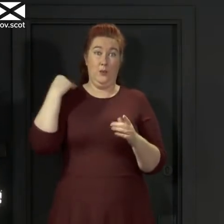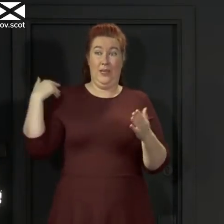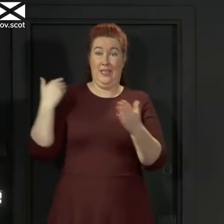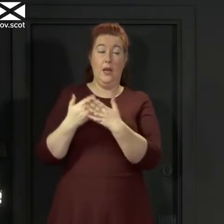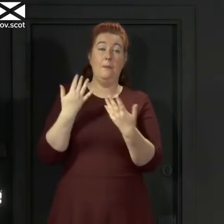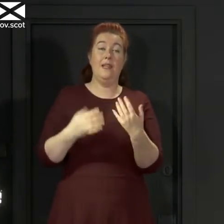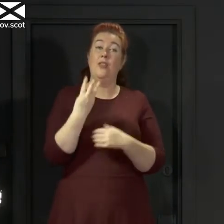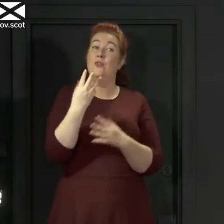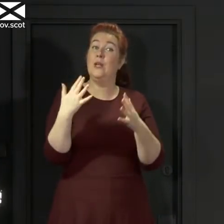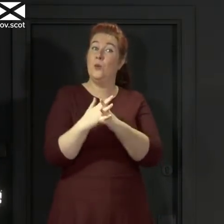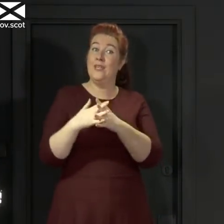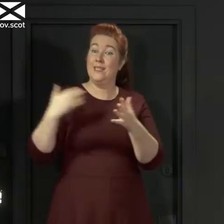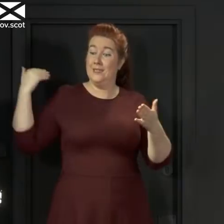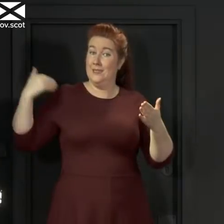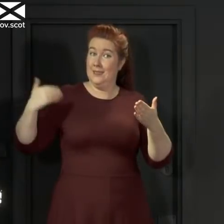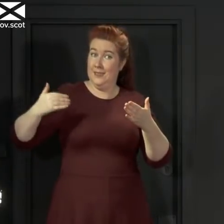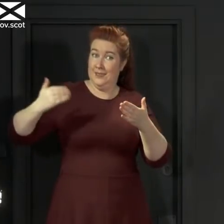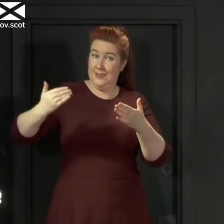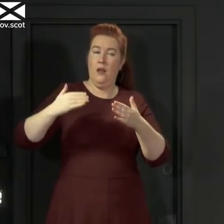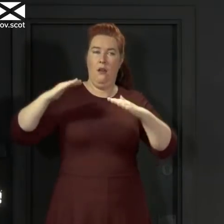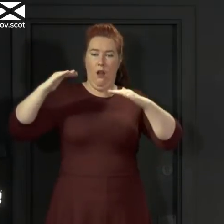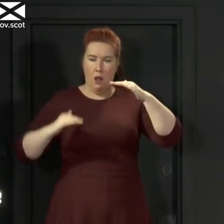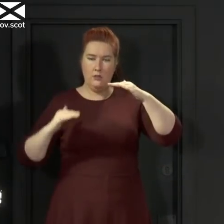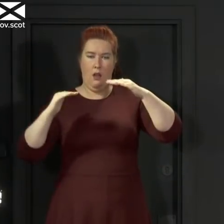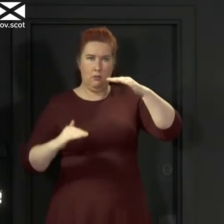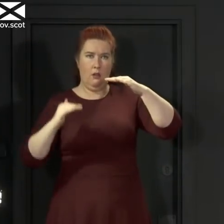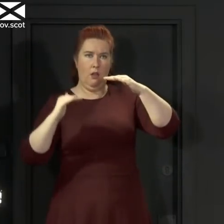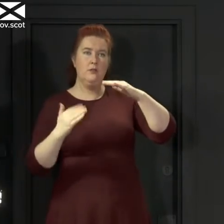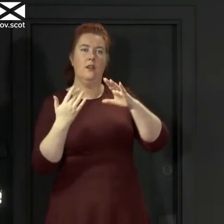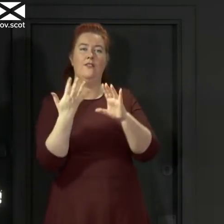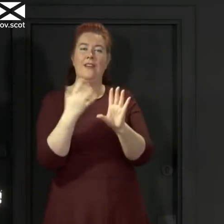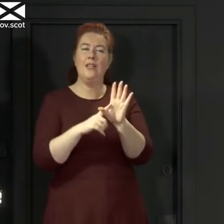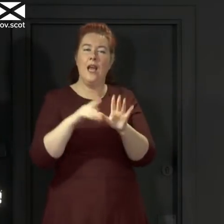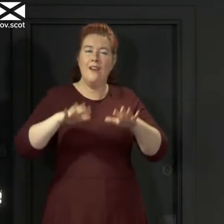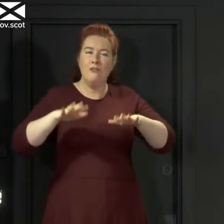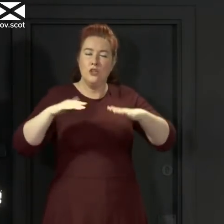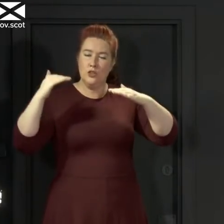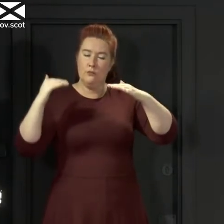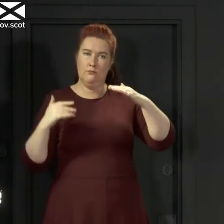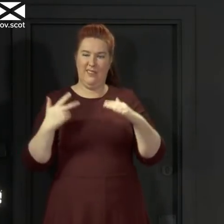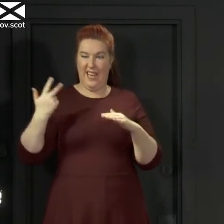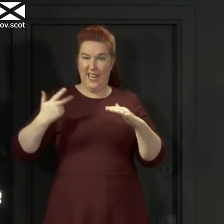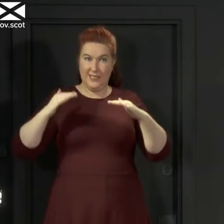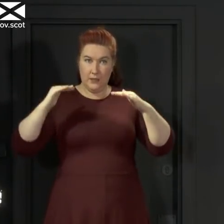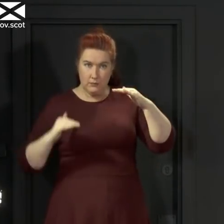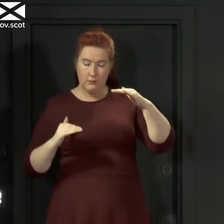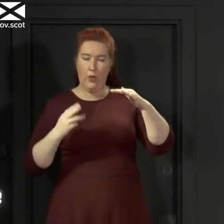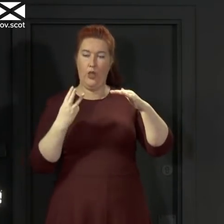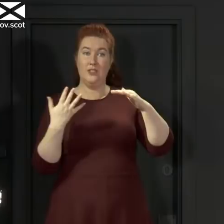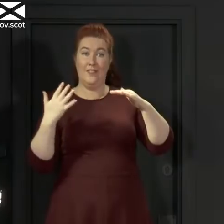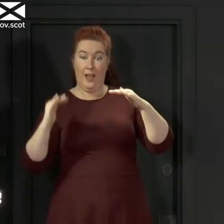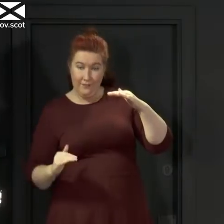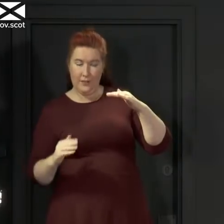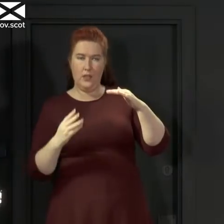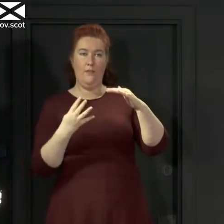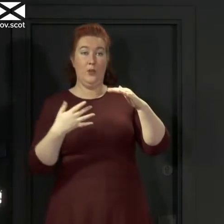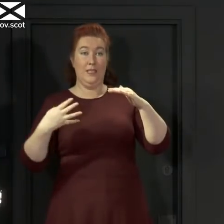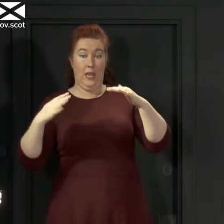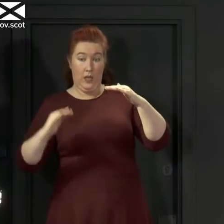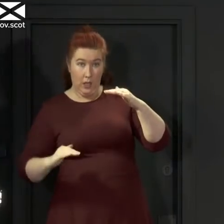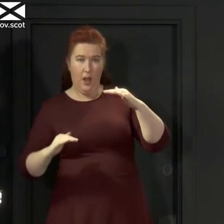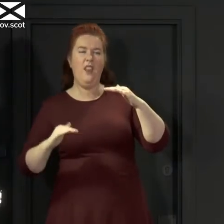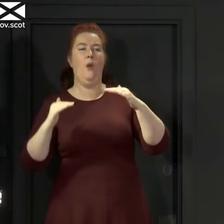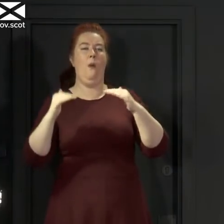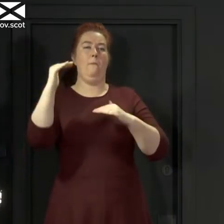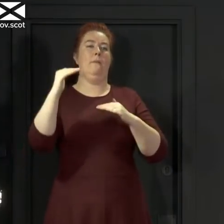period when the total number of deaths was below the five-year average by 18, 35 and 49, respectively.